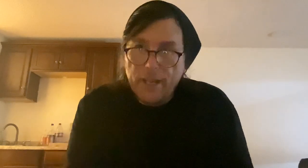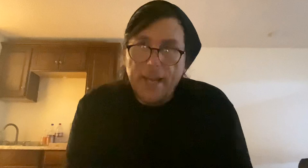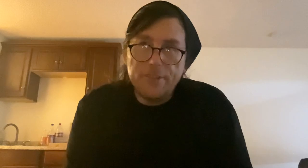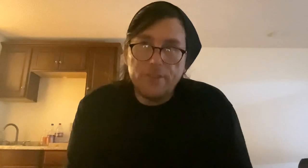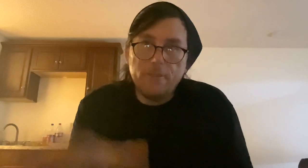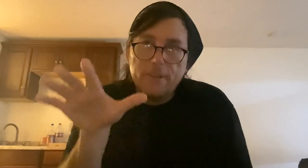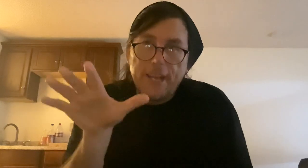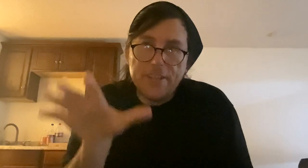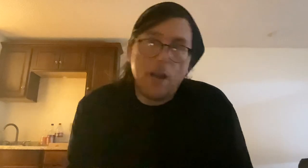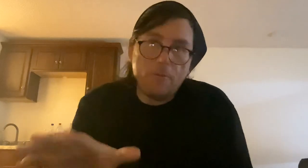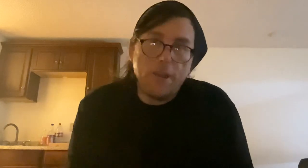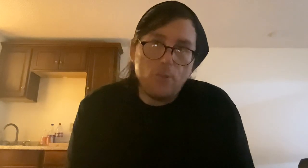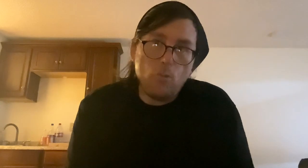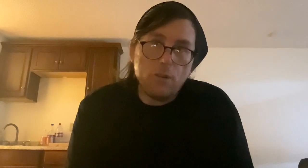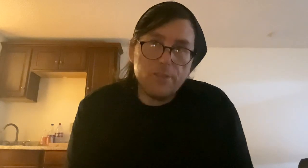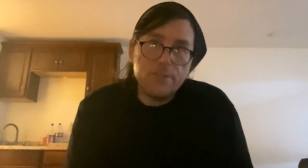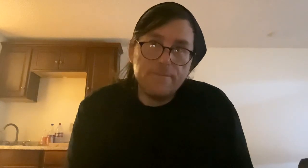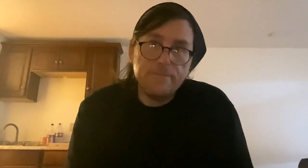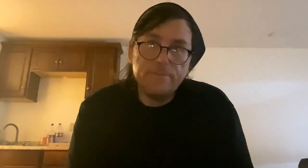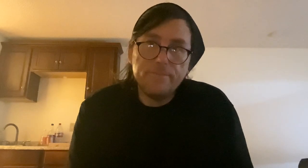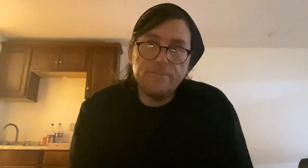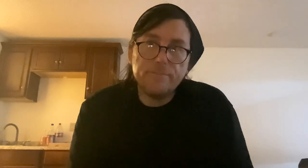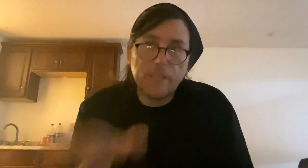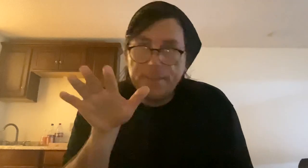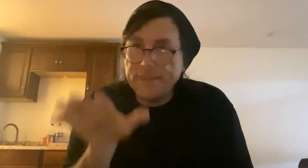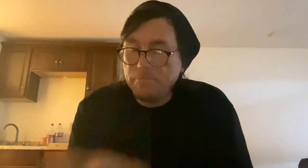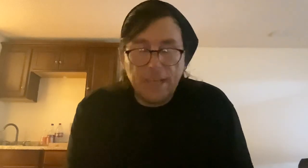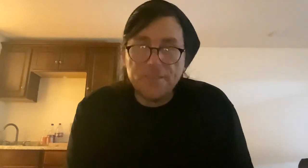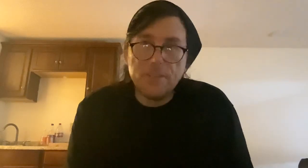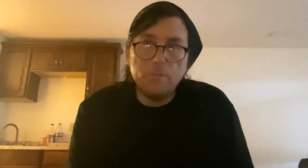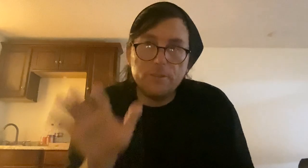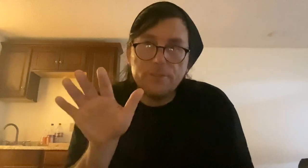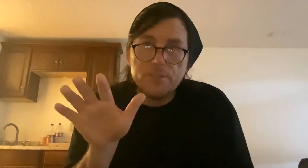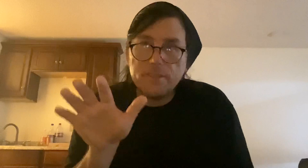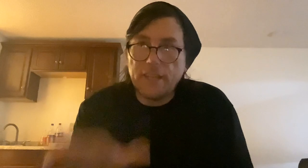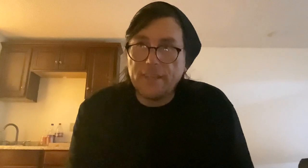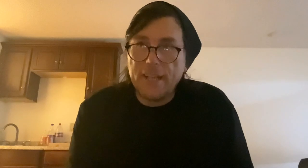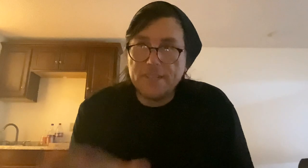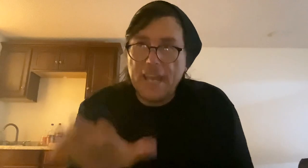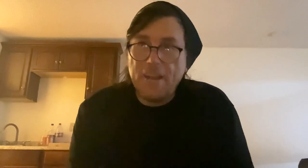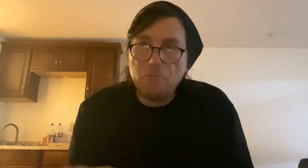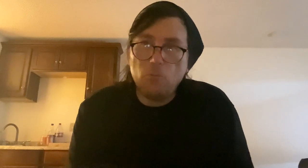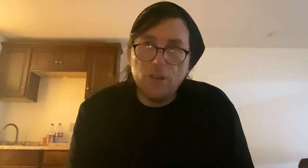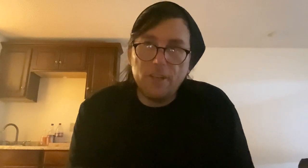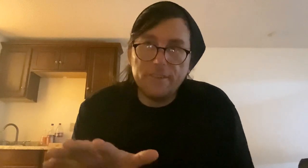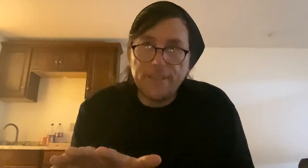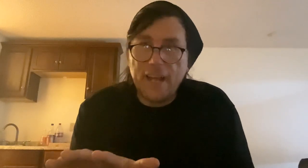got to do is copyright your works. Just plain and simple, just think that everyone that